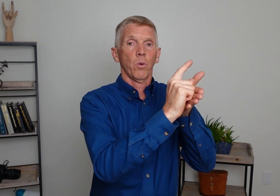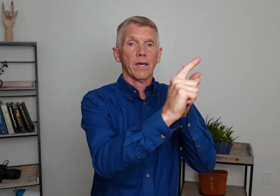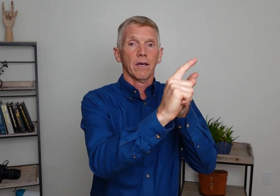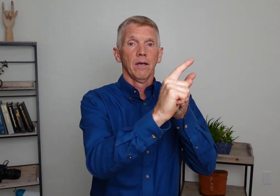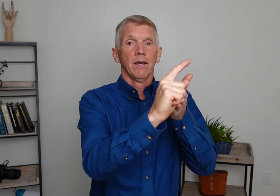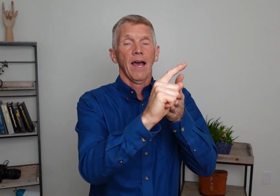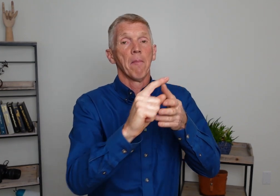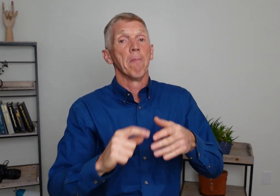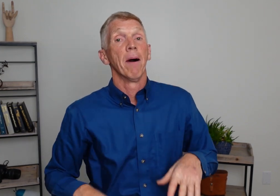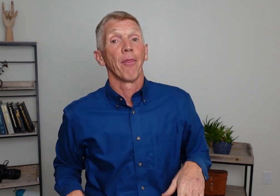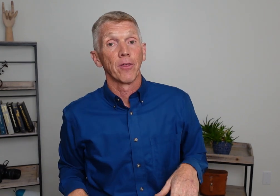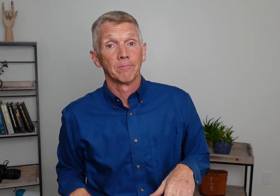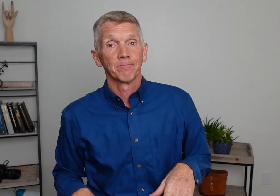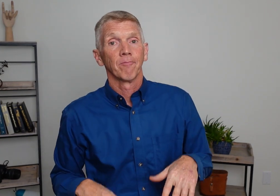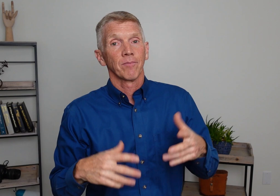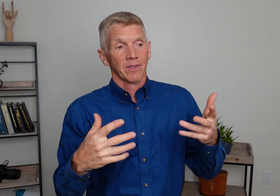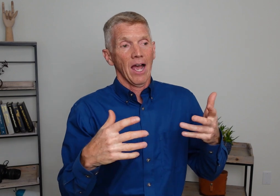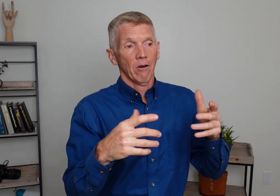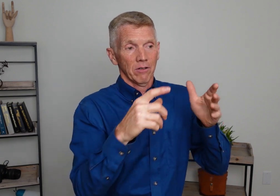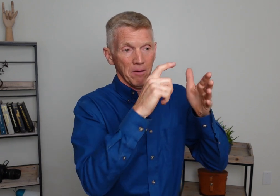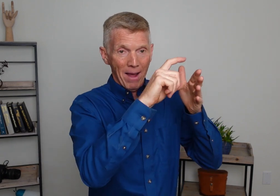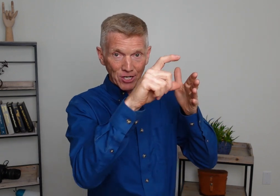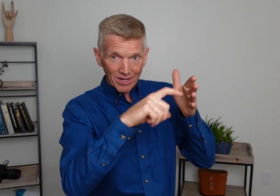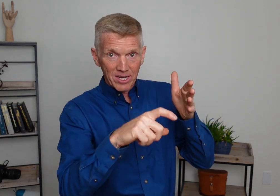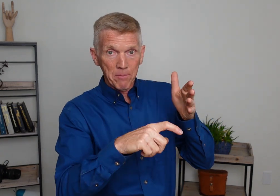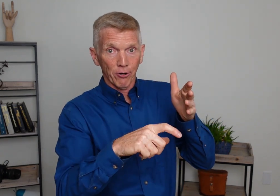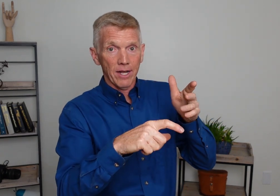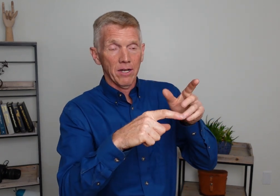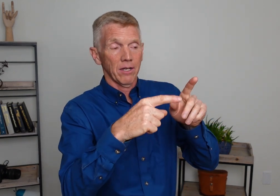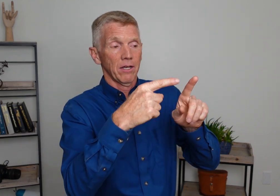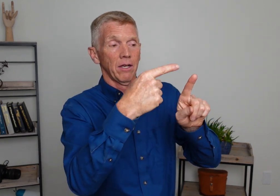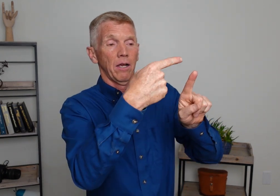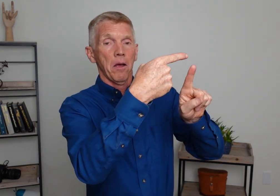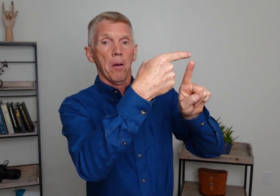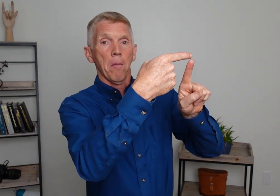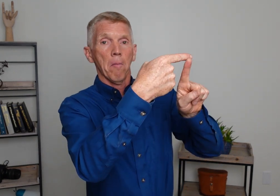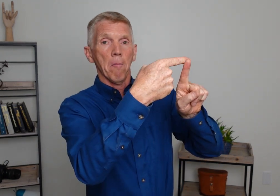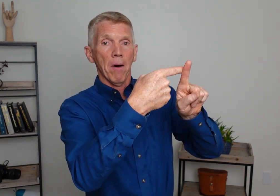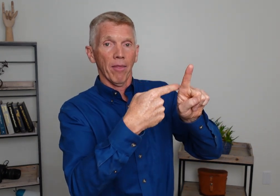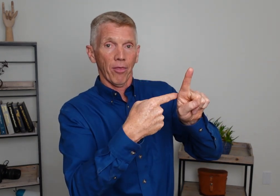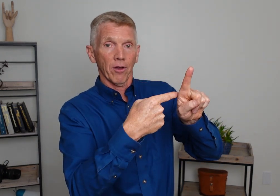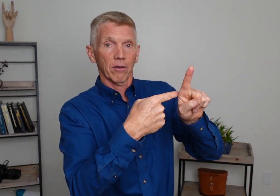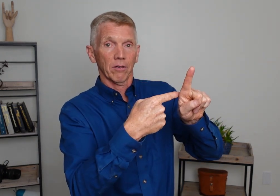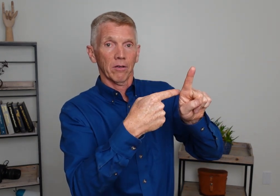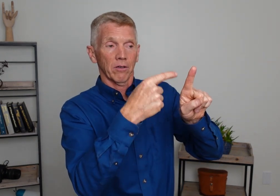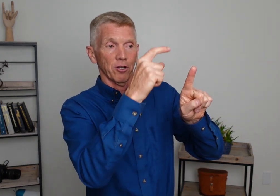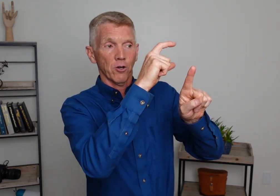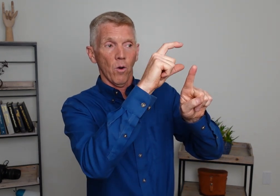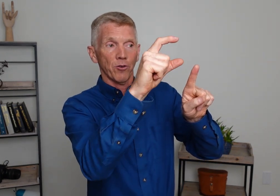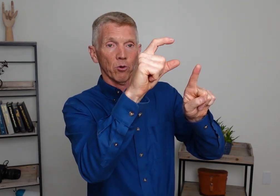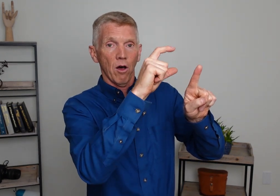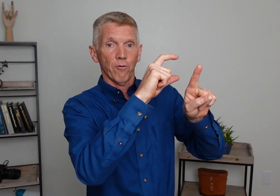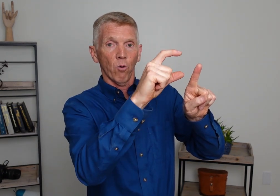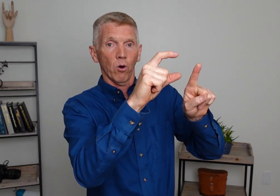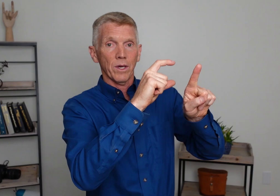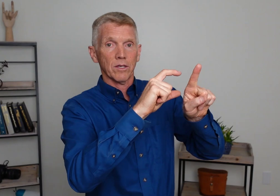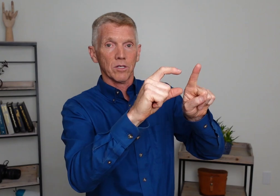Week. How about month? Now imagine that same grid. Month. You're going through all four weeks.